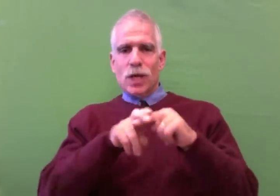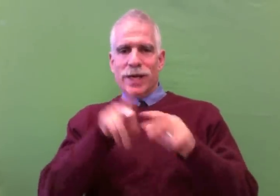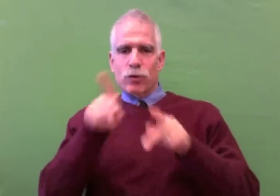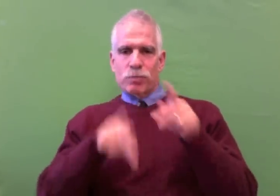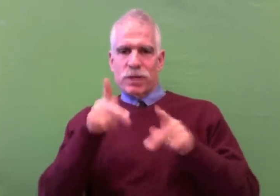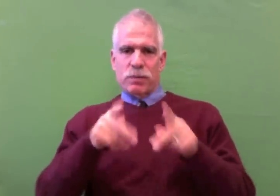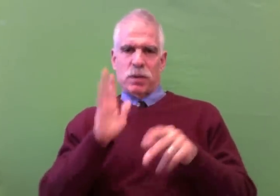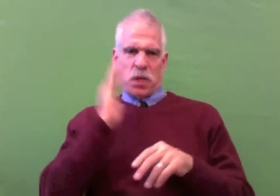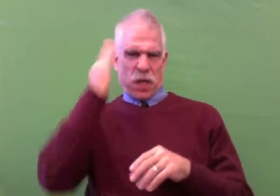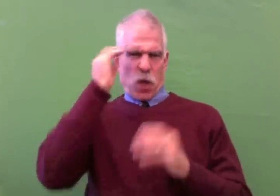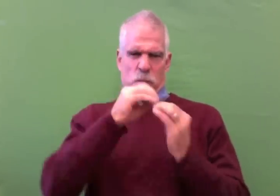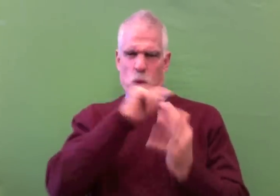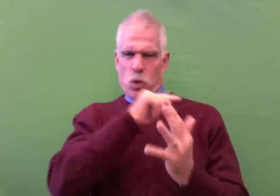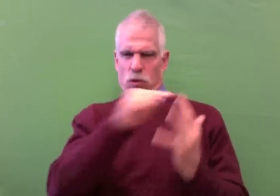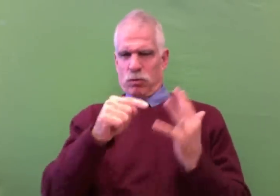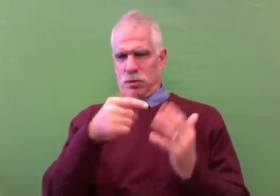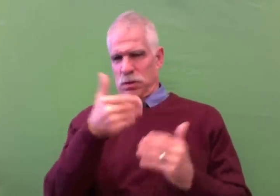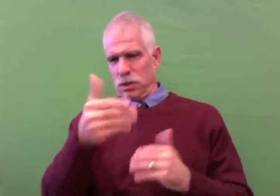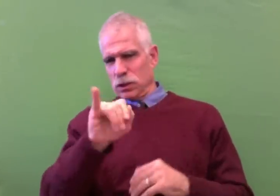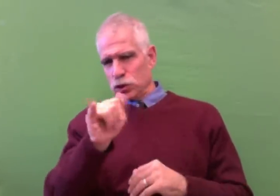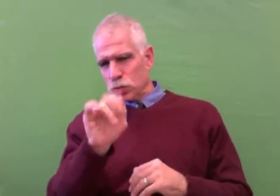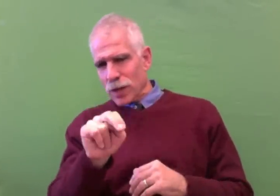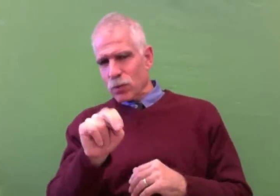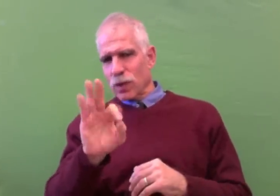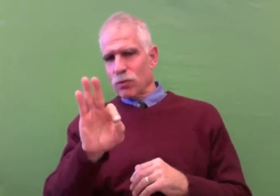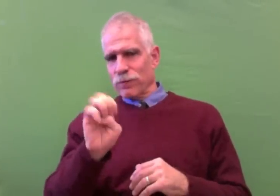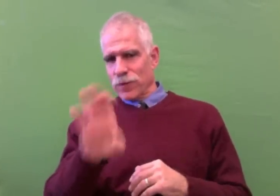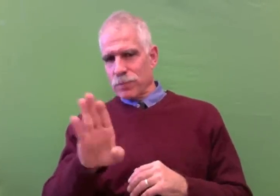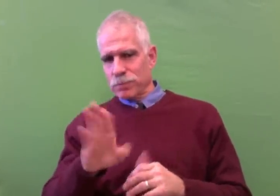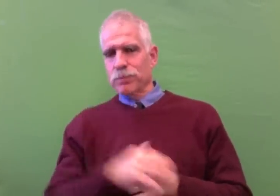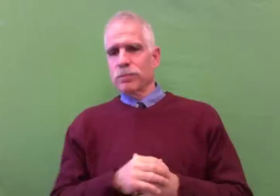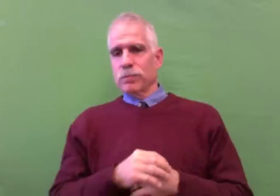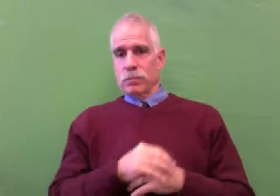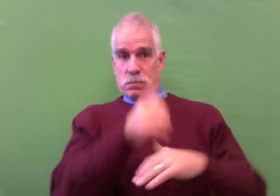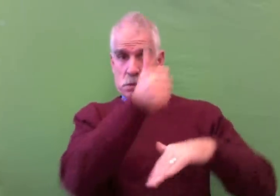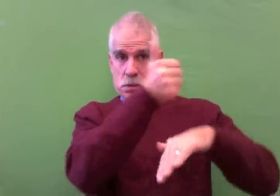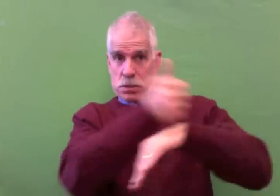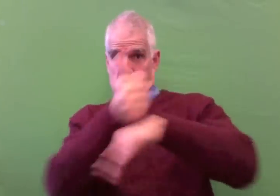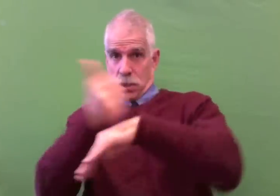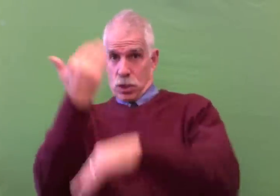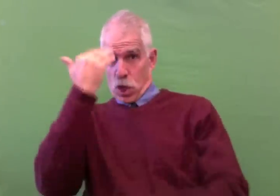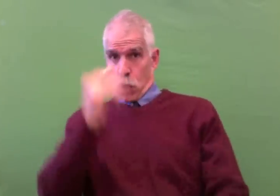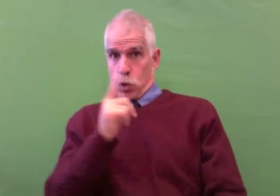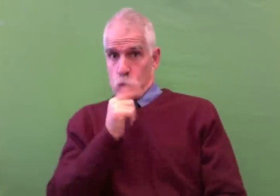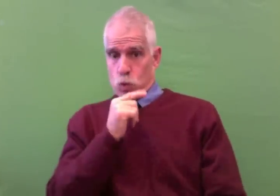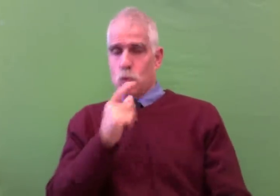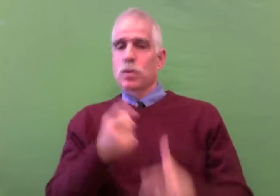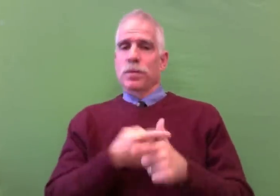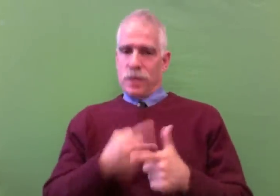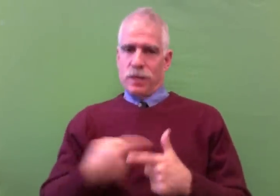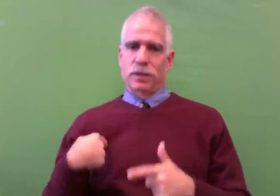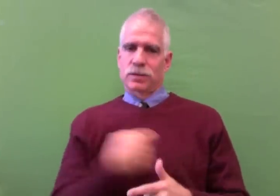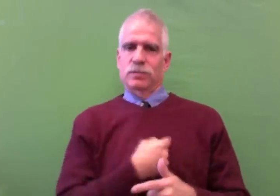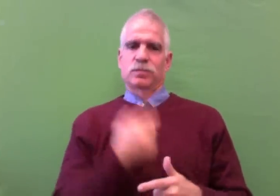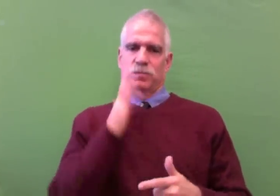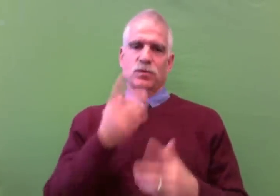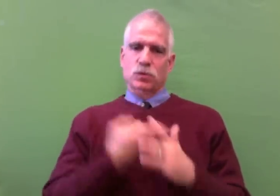as well as who the chair people are. We'll know that in January or February. And once those